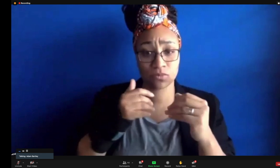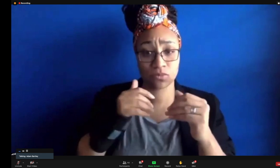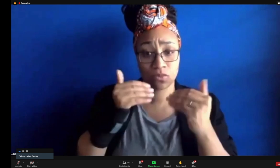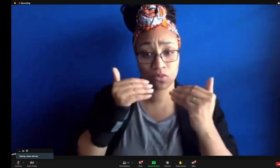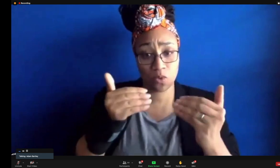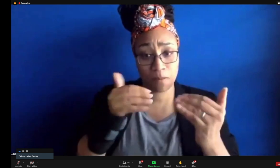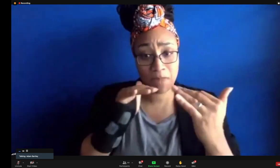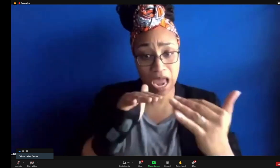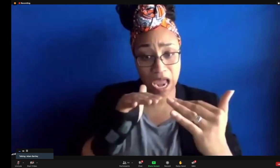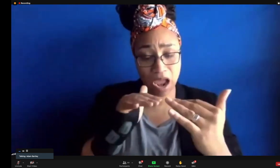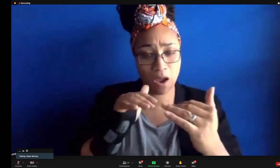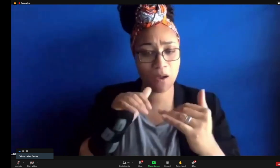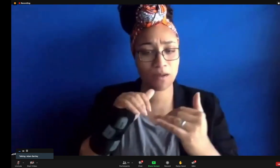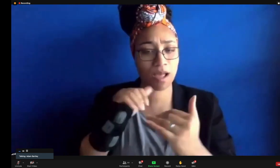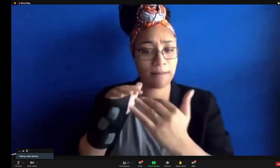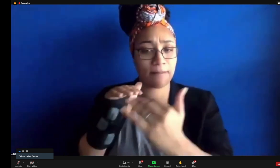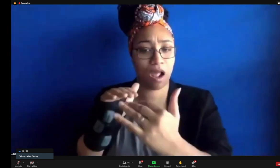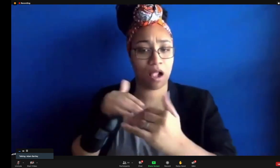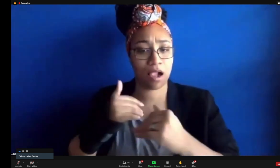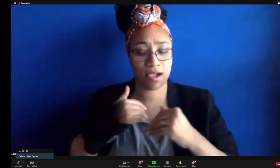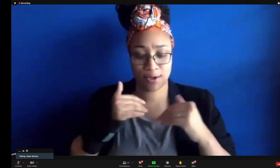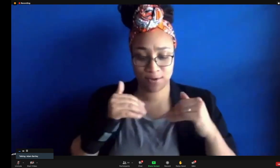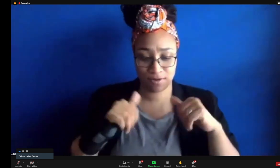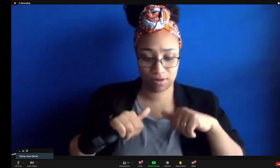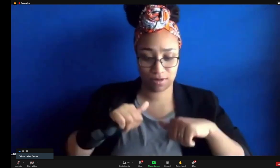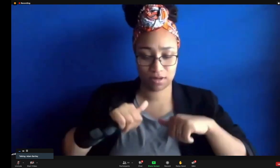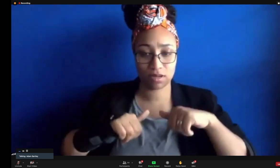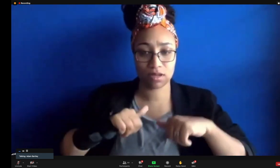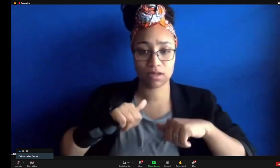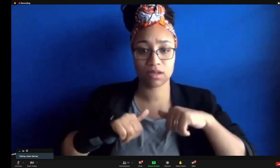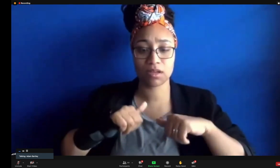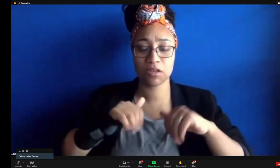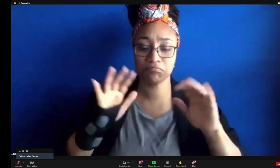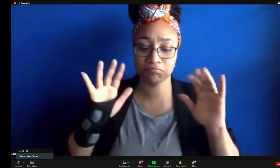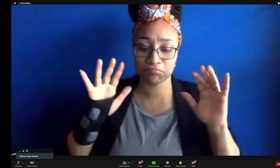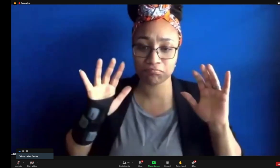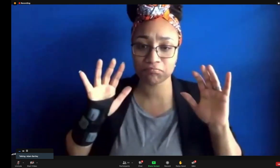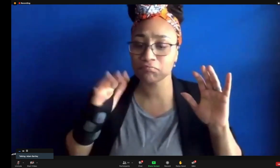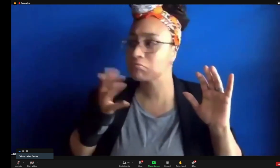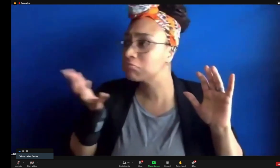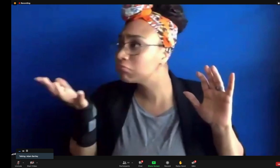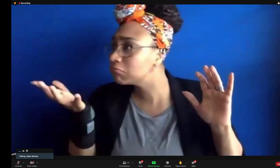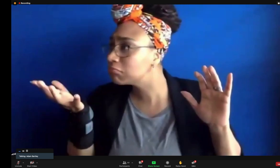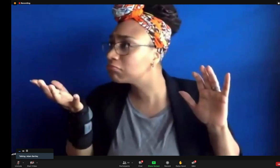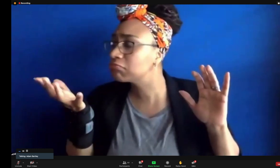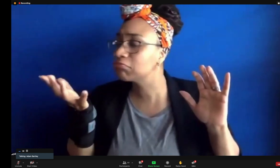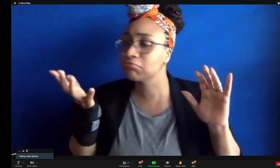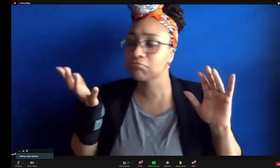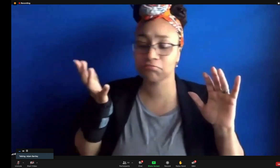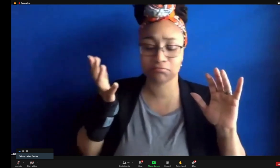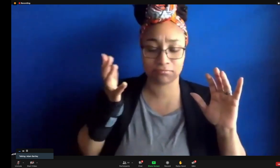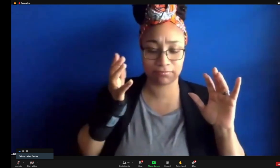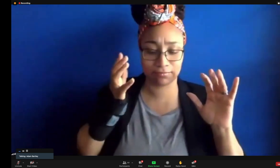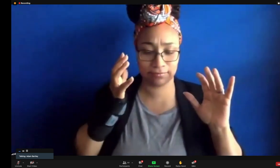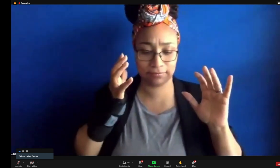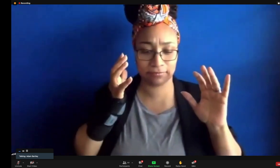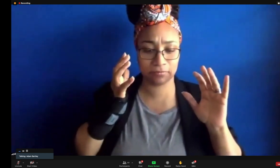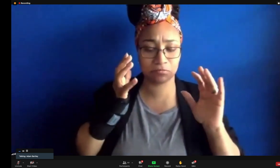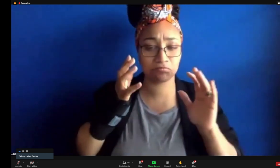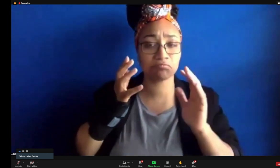calls to make. You know, do I go to battle with the camera? Do I go to battle with the opinion of the other folks? What do I do here? And then